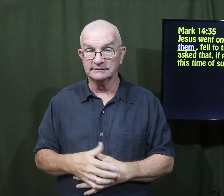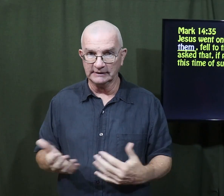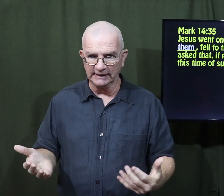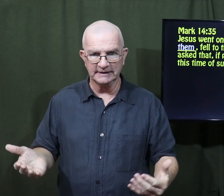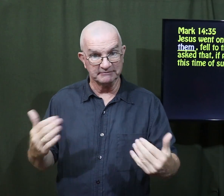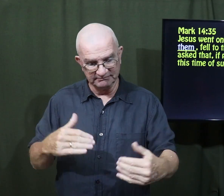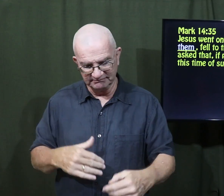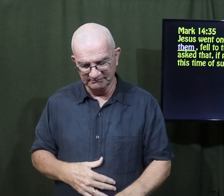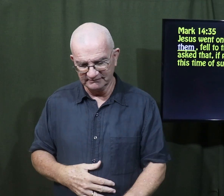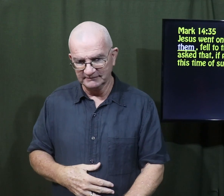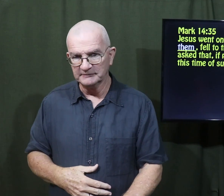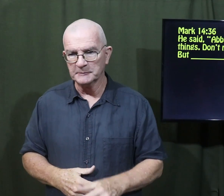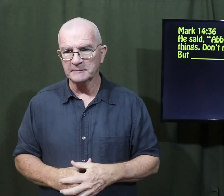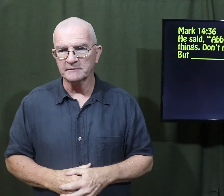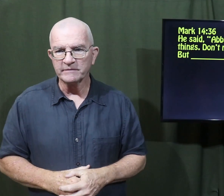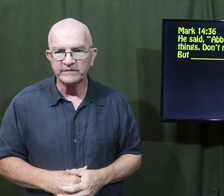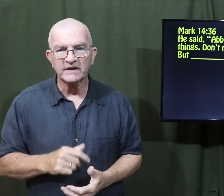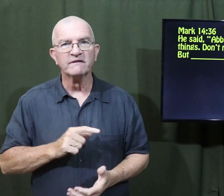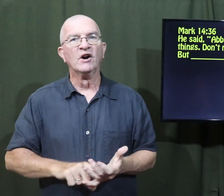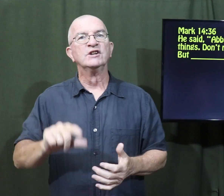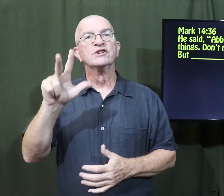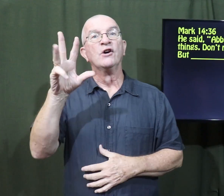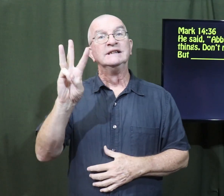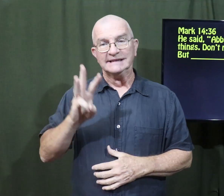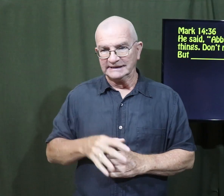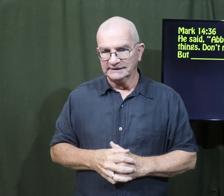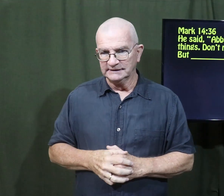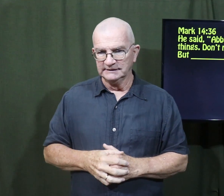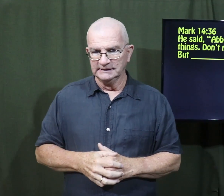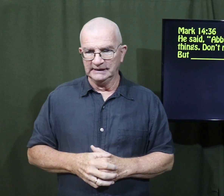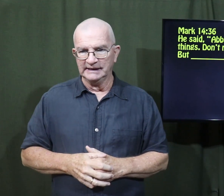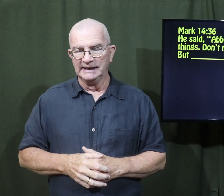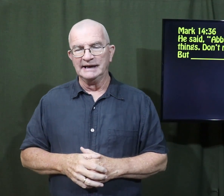I can't imagine what would happen. Verse 36.